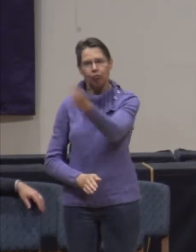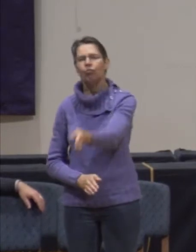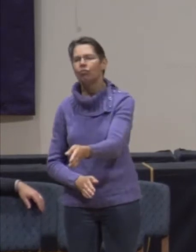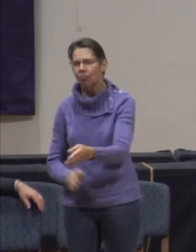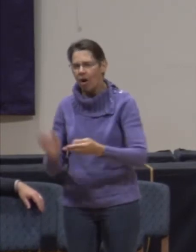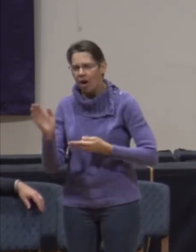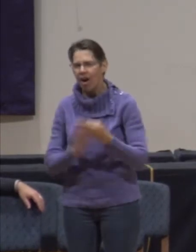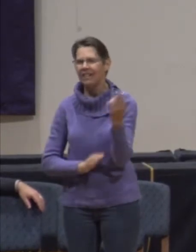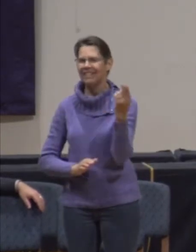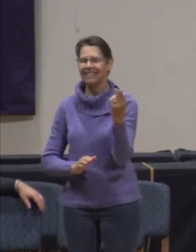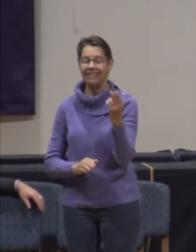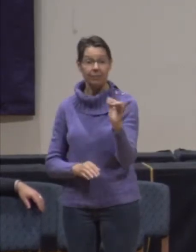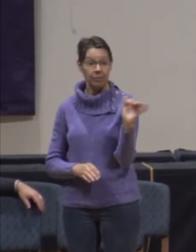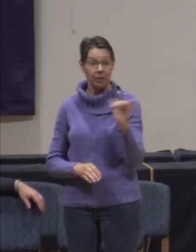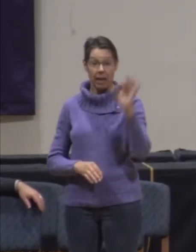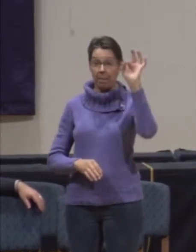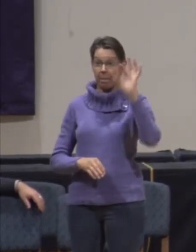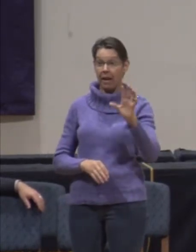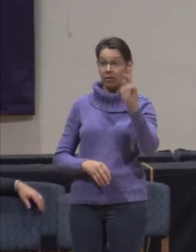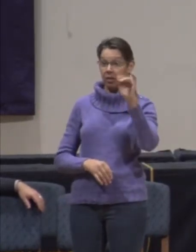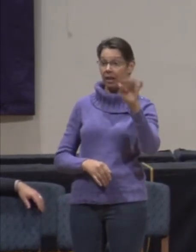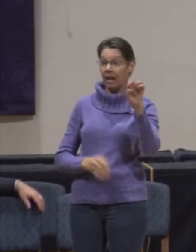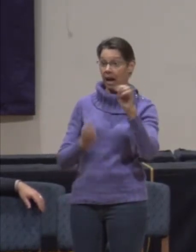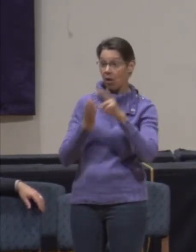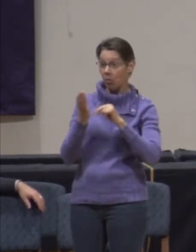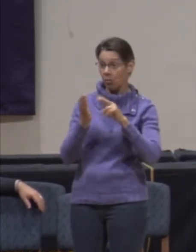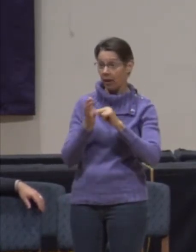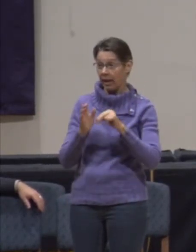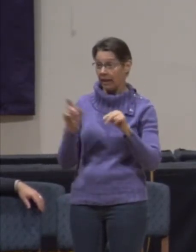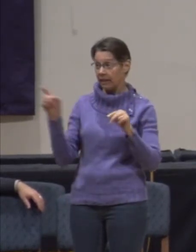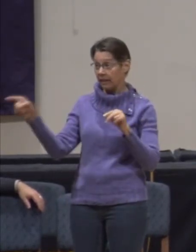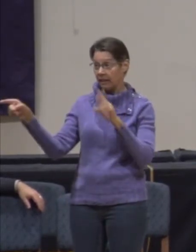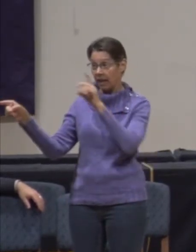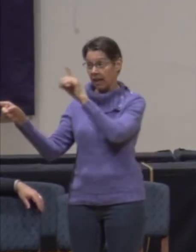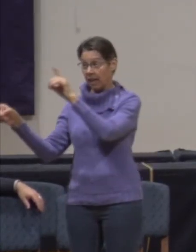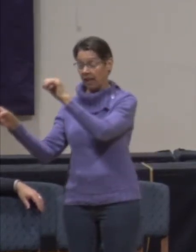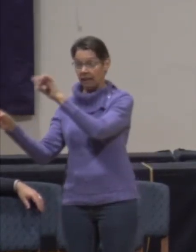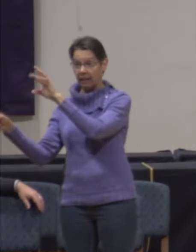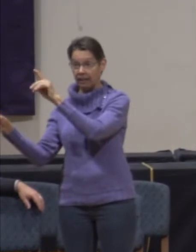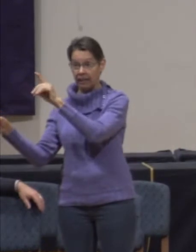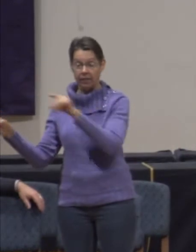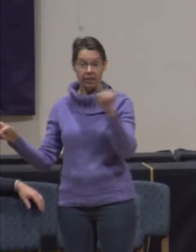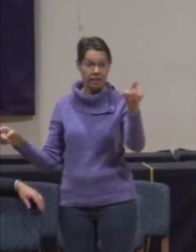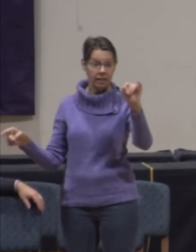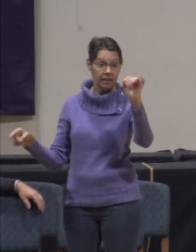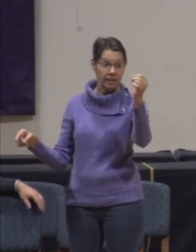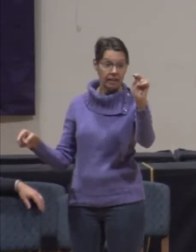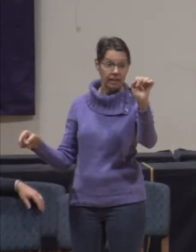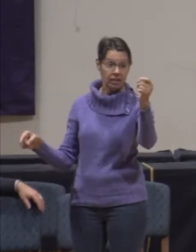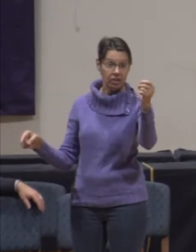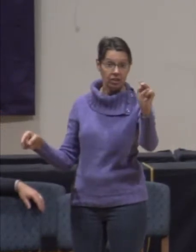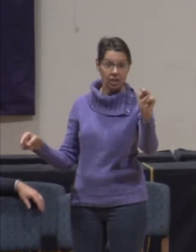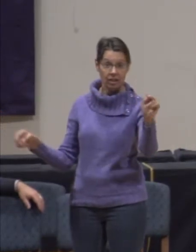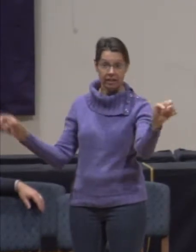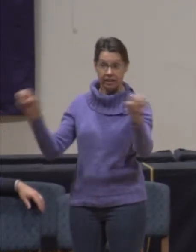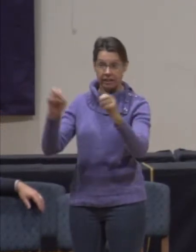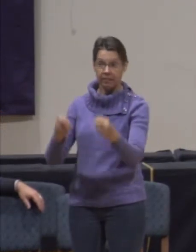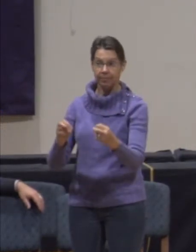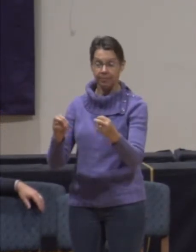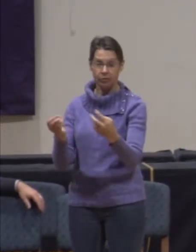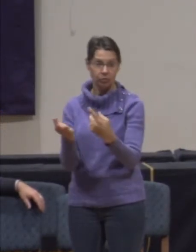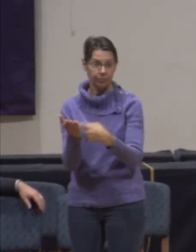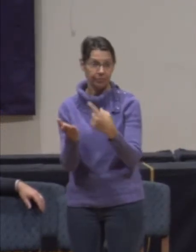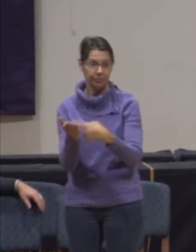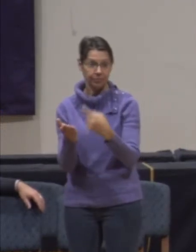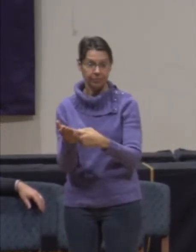And so as Pastor Kyle read this morning, David and Jonathan are having this earnest conversation. And David says to Jonathan, your dad wants my life. And